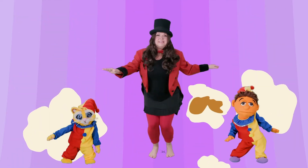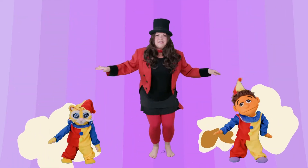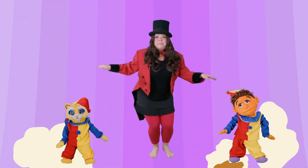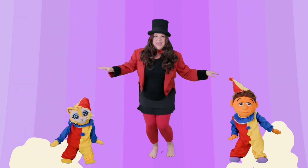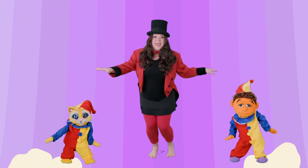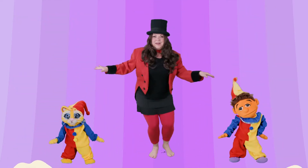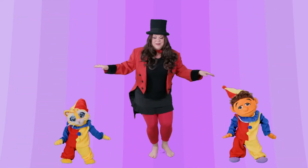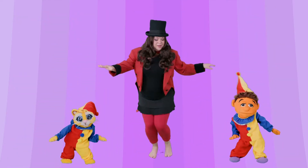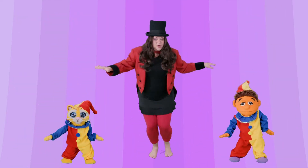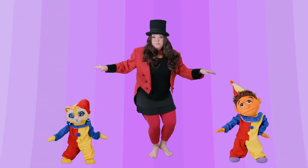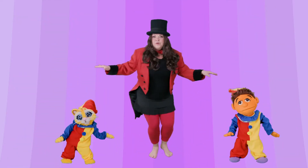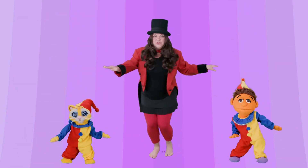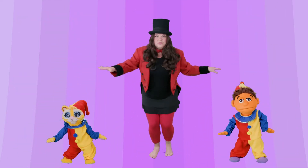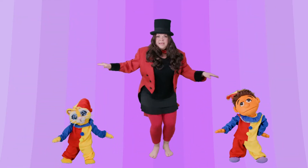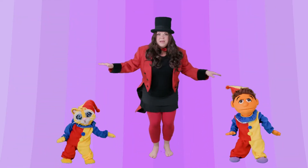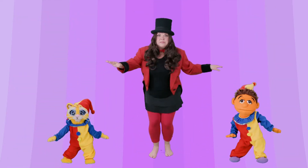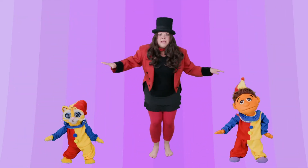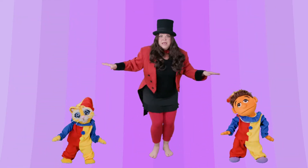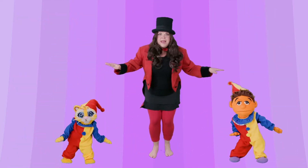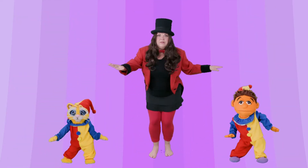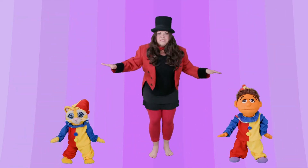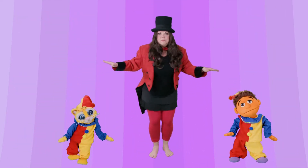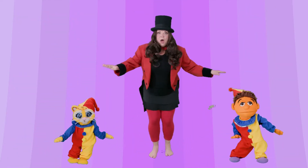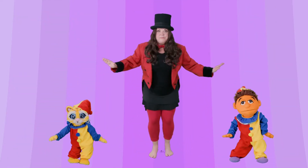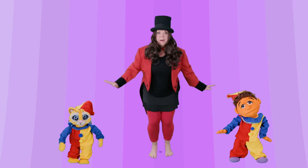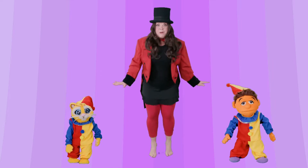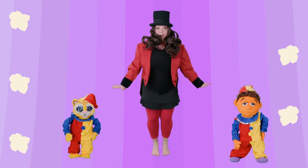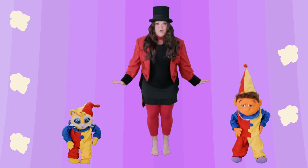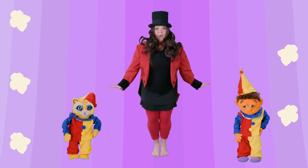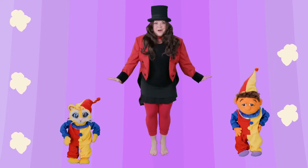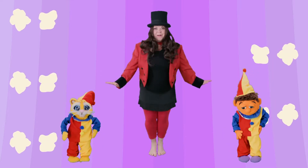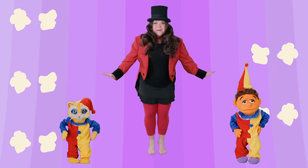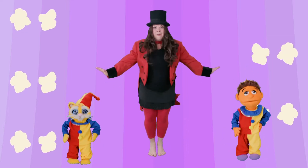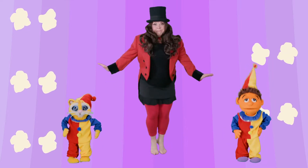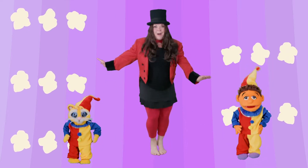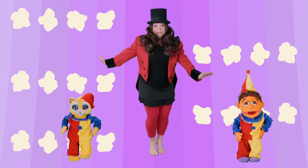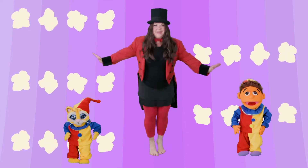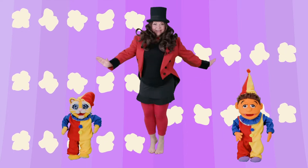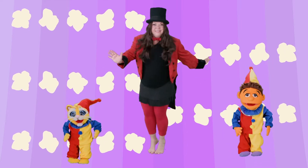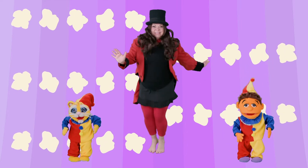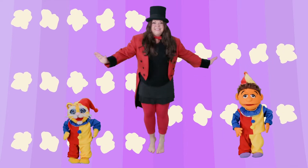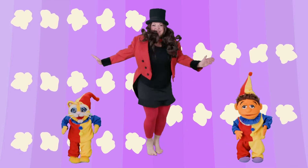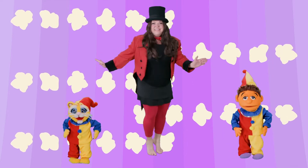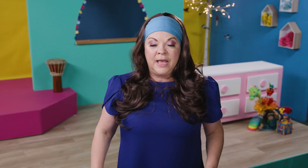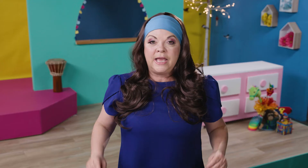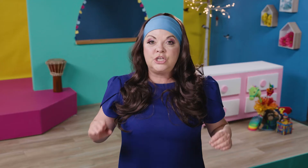middle section, where we sizzle in the pan, only to pop it out again. This song is quite rhythmic in nature. It